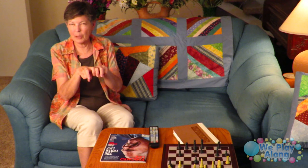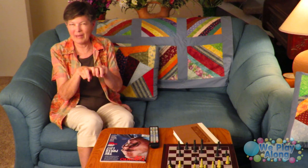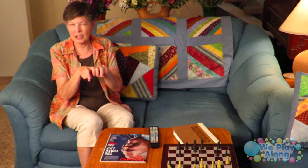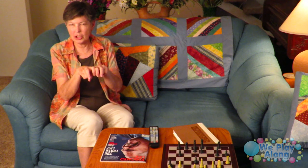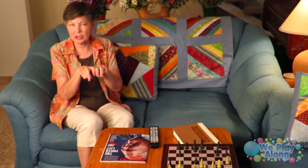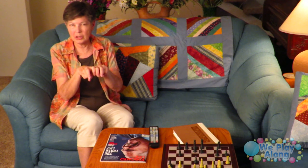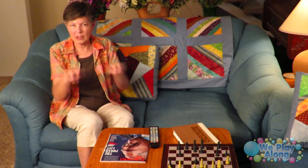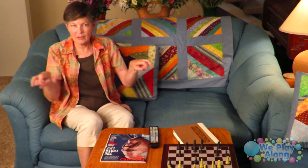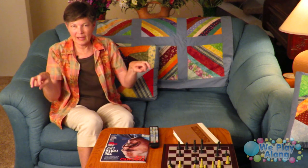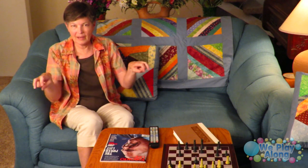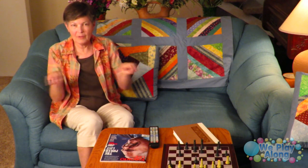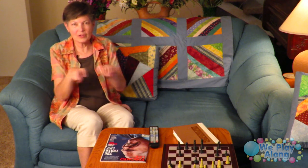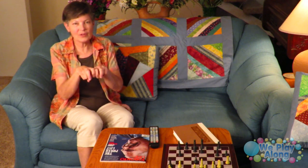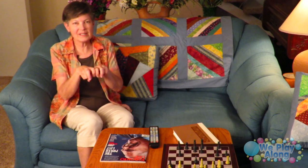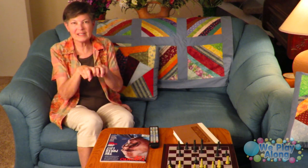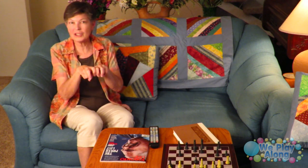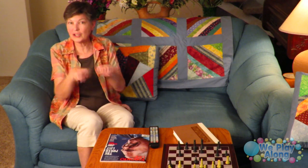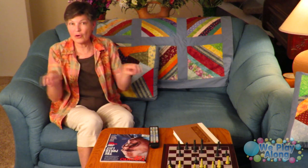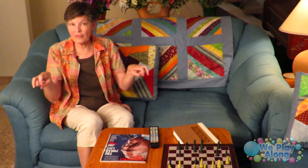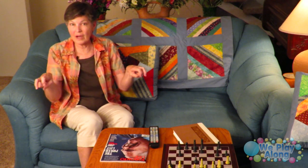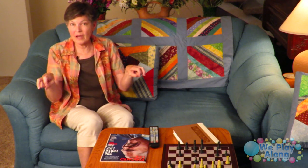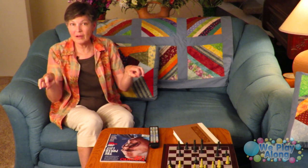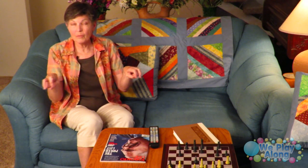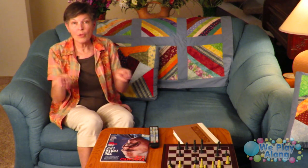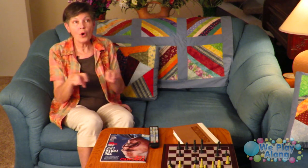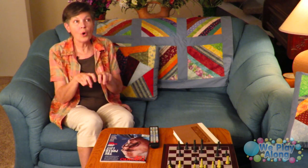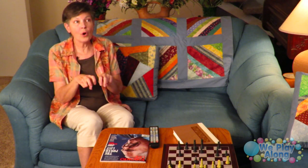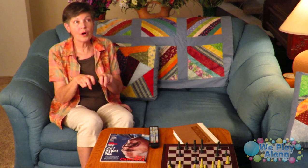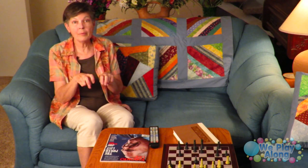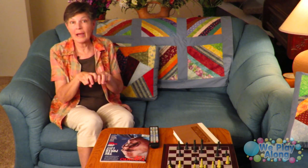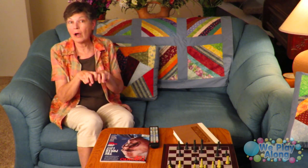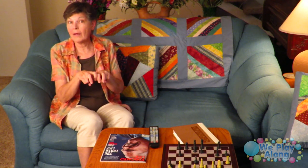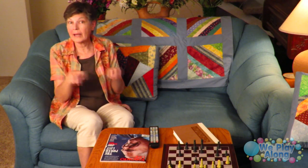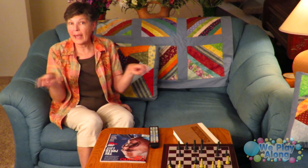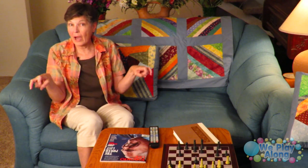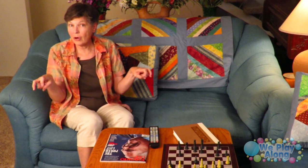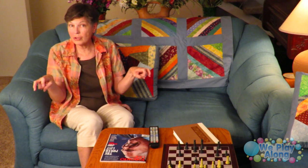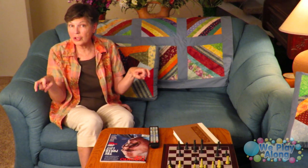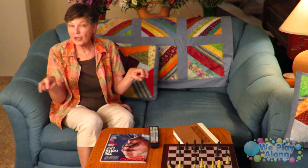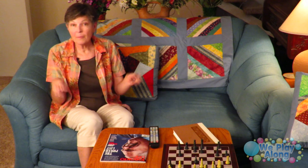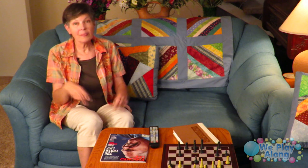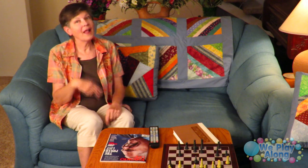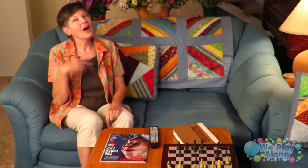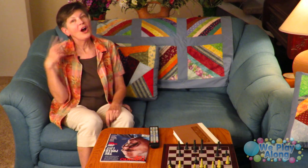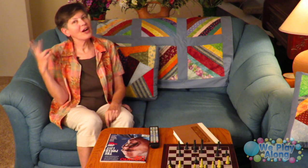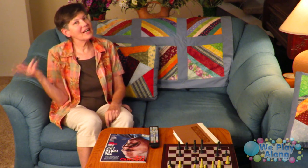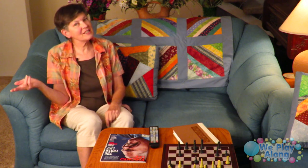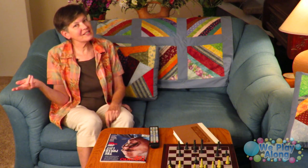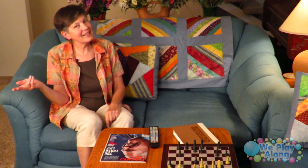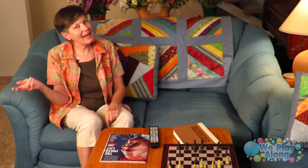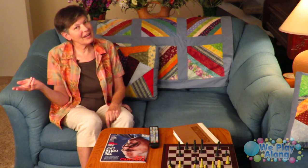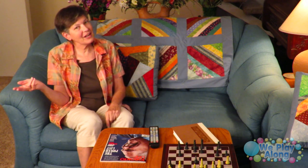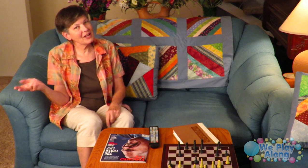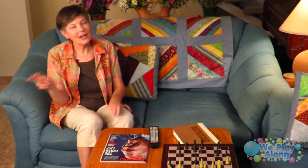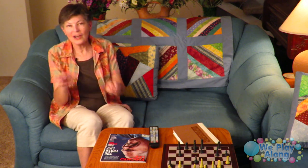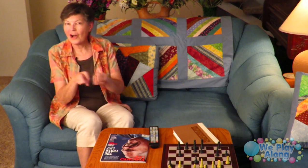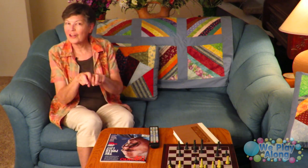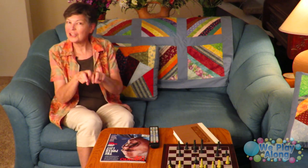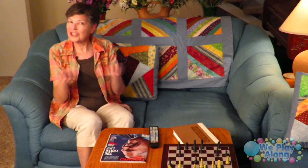on a bench okay so this is sofa or you might call it a couch our cousins in Canada call it a